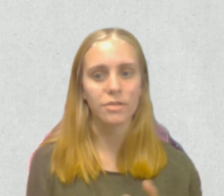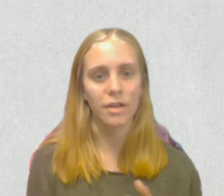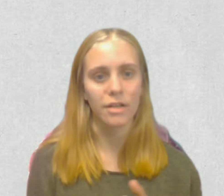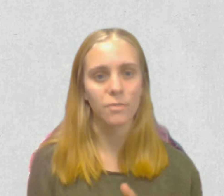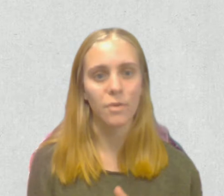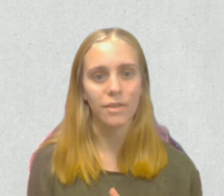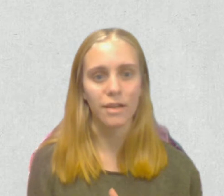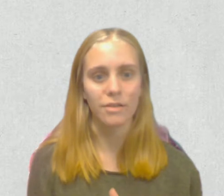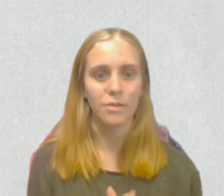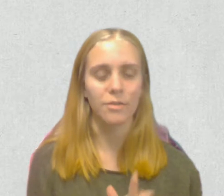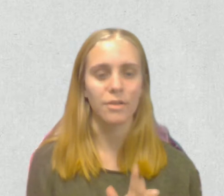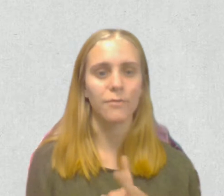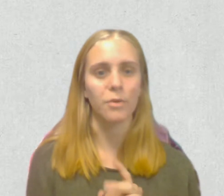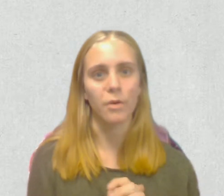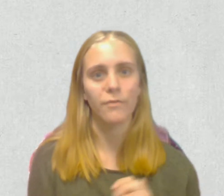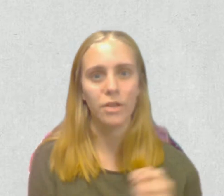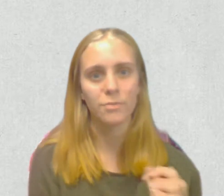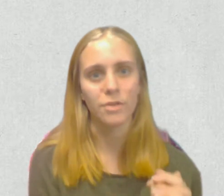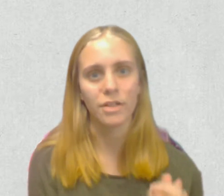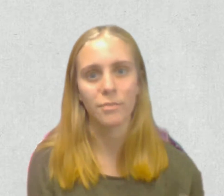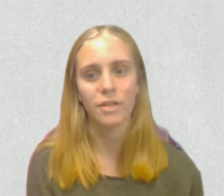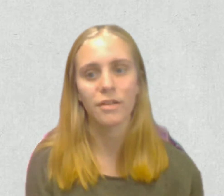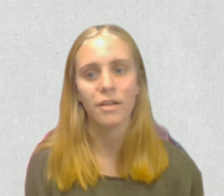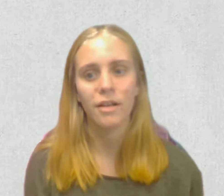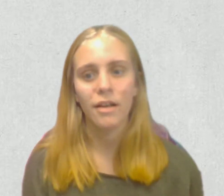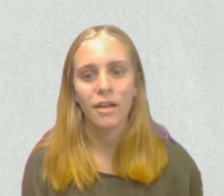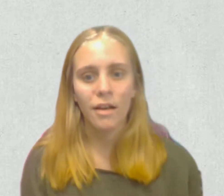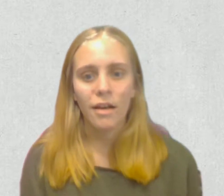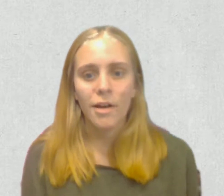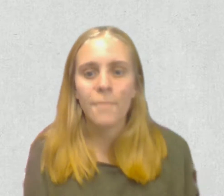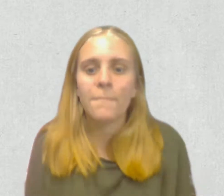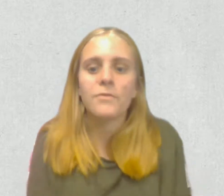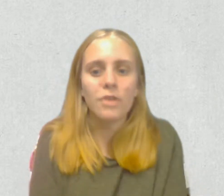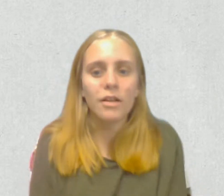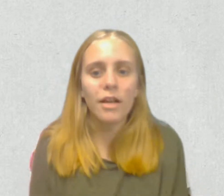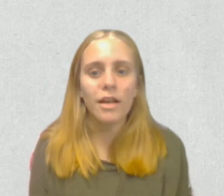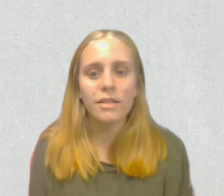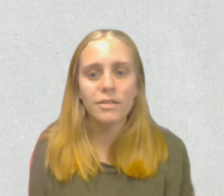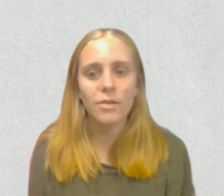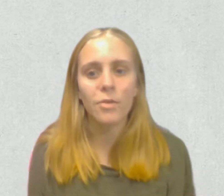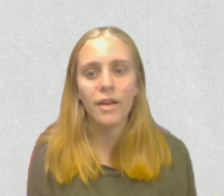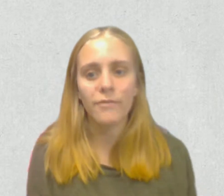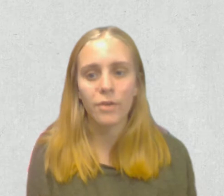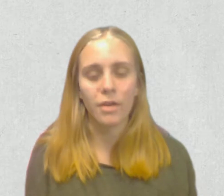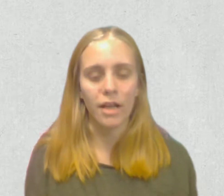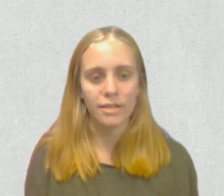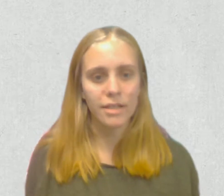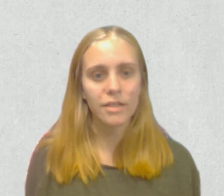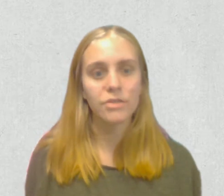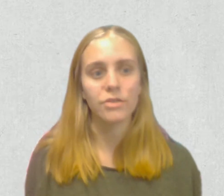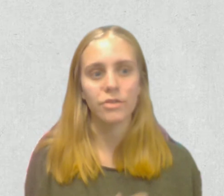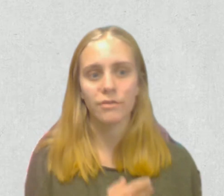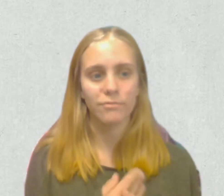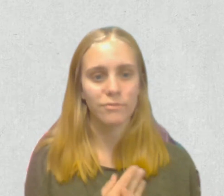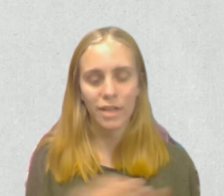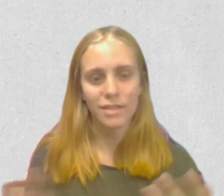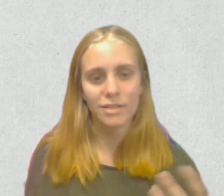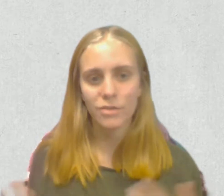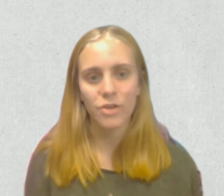plus or minus 1,344 fish per kilometer. Um, trout class went from a class E to so that's